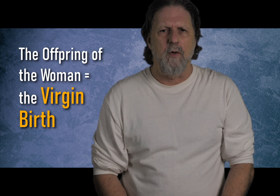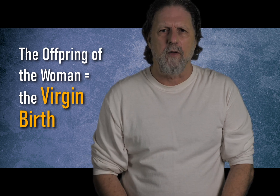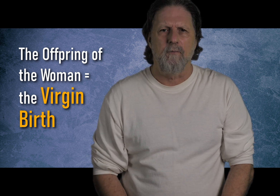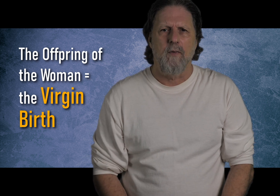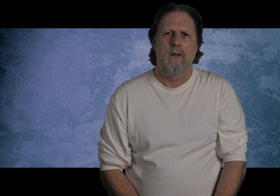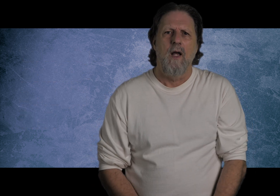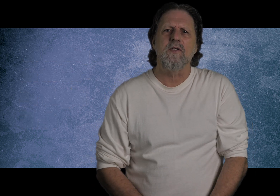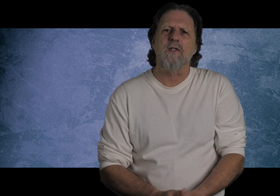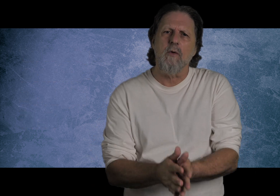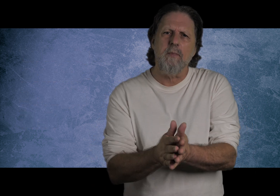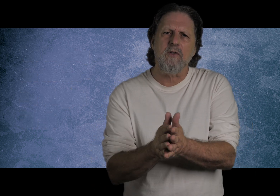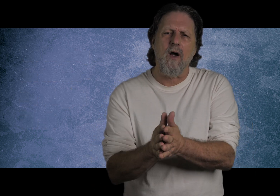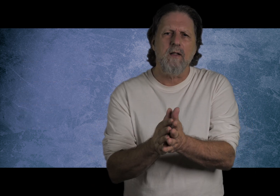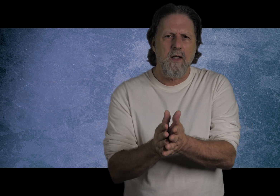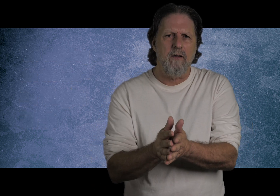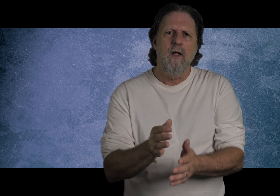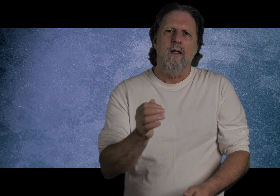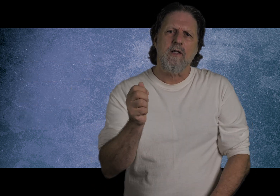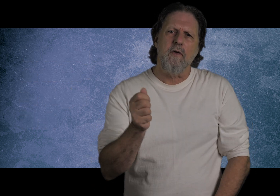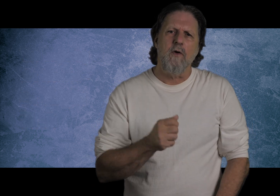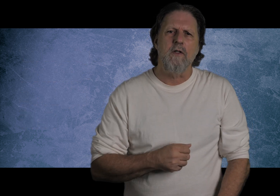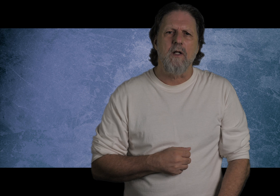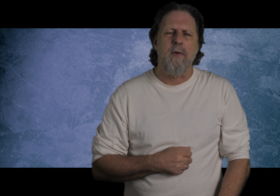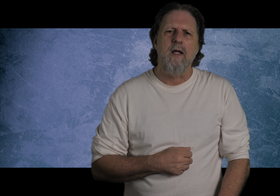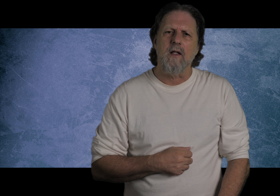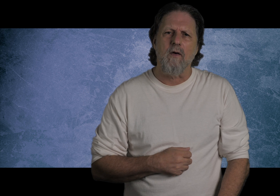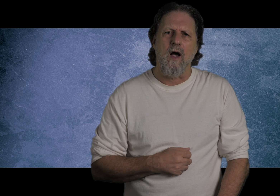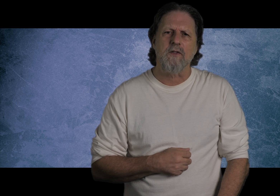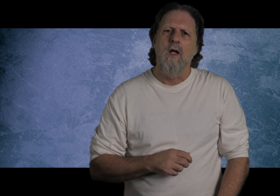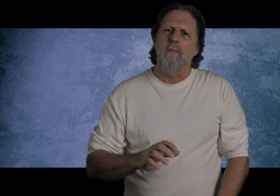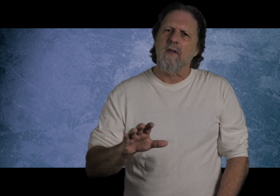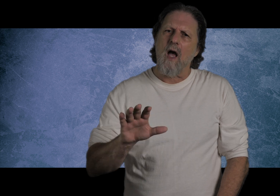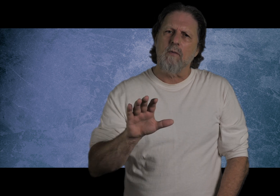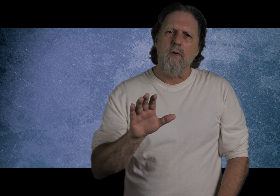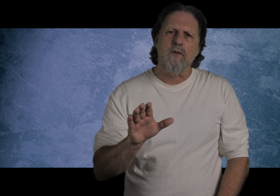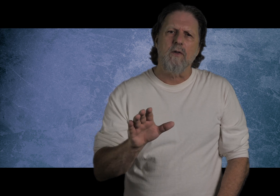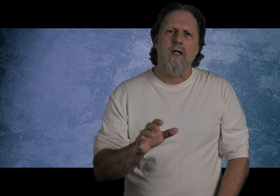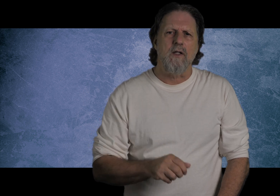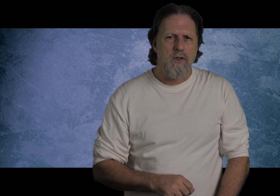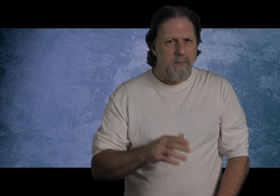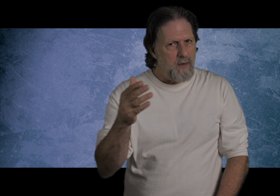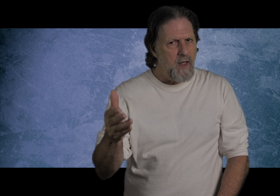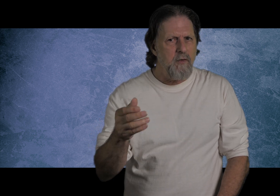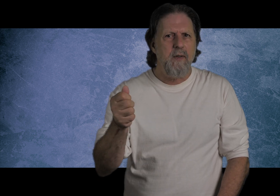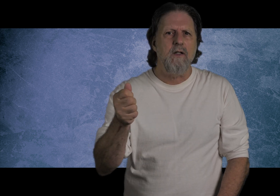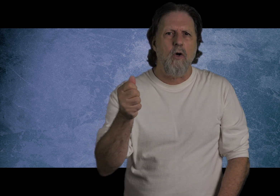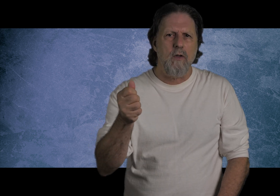birth. It says, He will be struck in the heel, that's referring to the pain of the cross, but that will result in the serpent, the devil, being totally